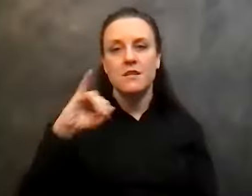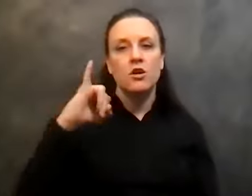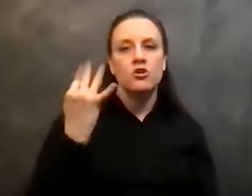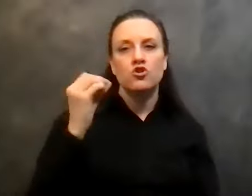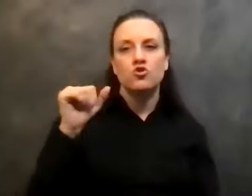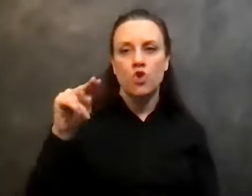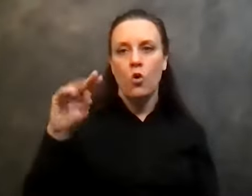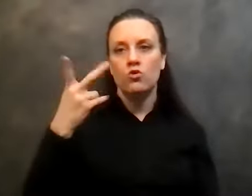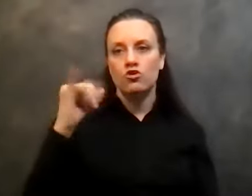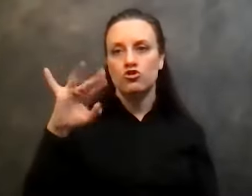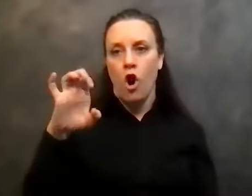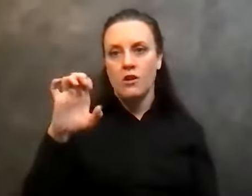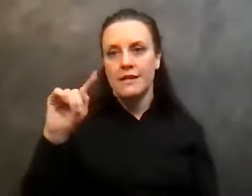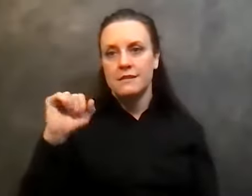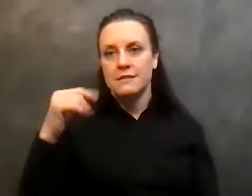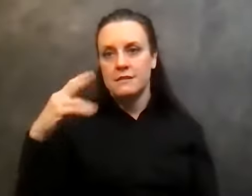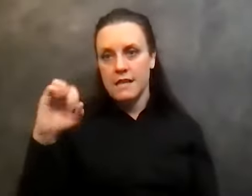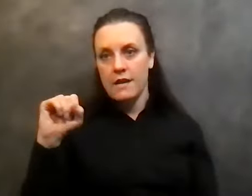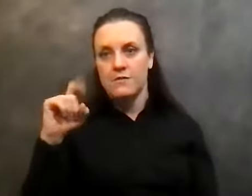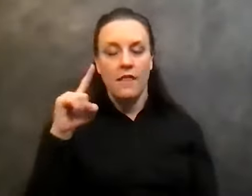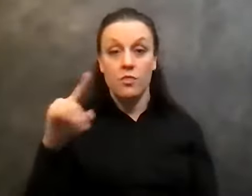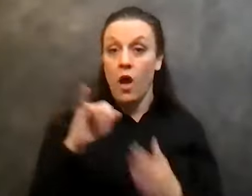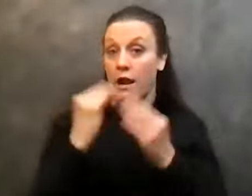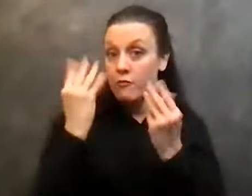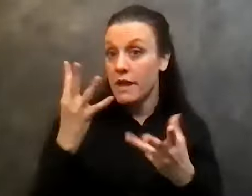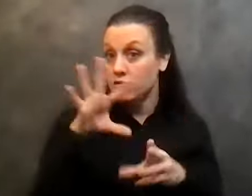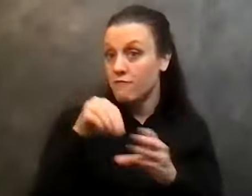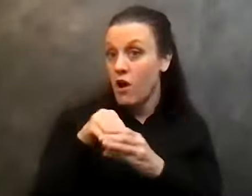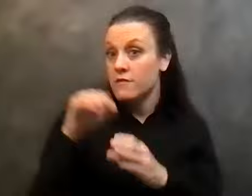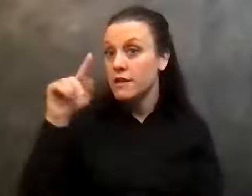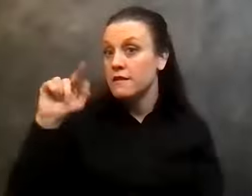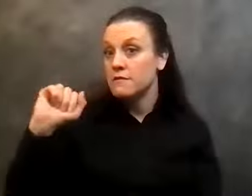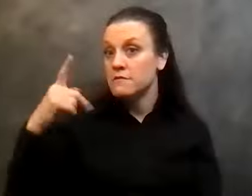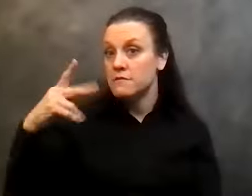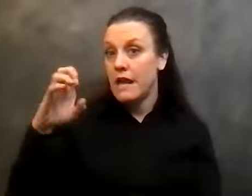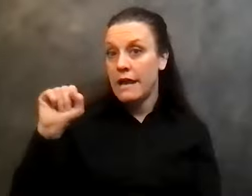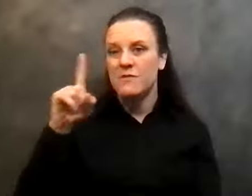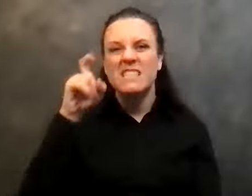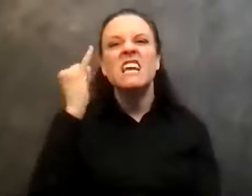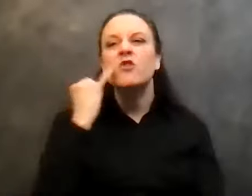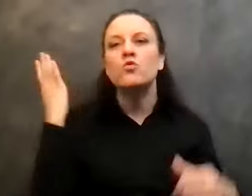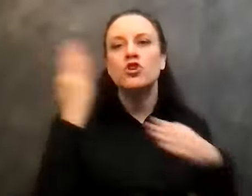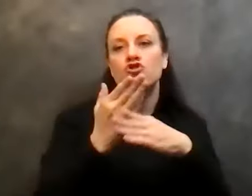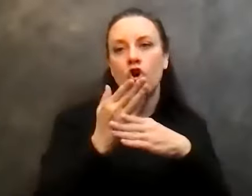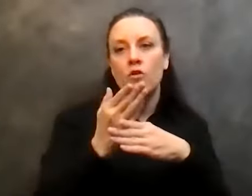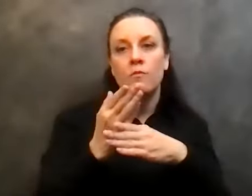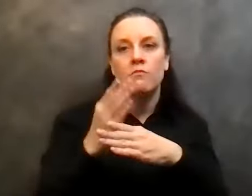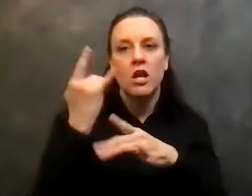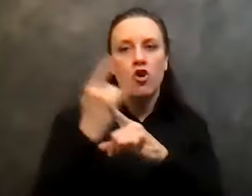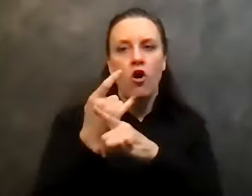in there had haunted me, had haunted me because if you disturb an alcoholic about their alcoholism, this is all to